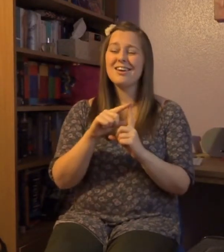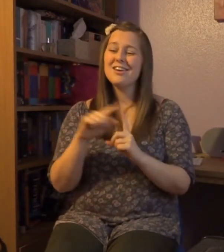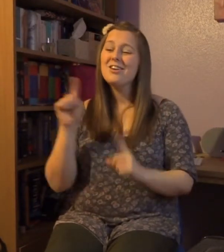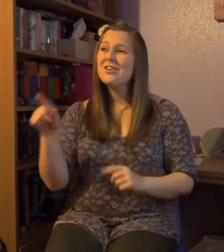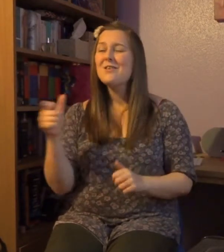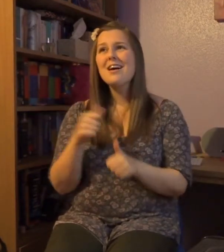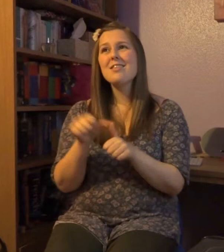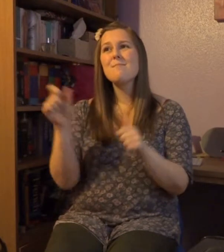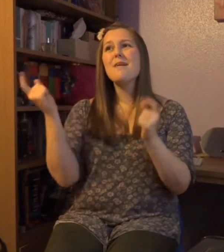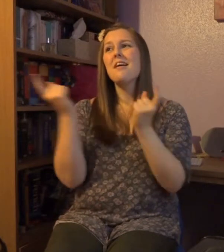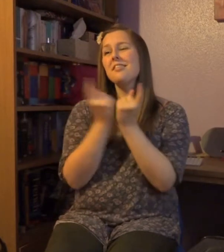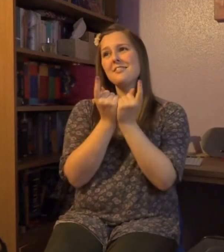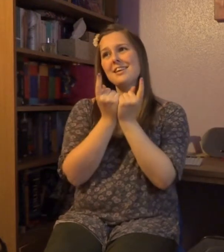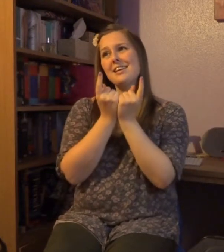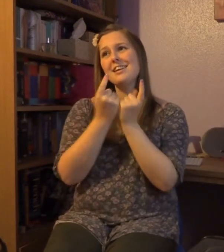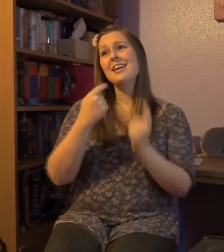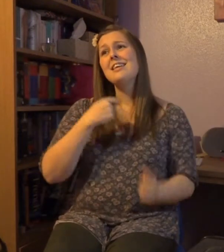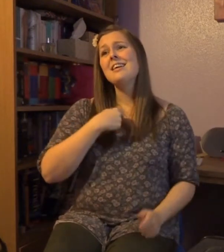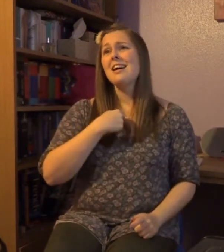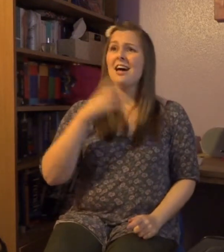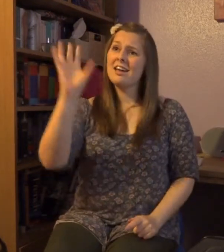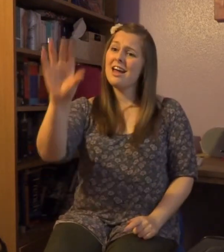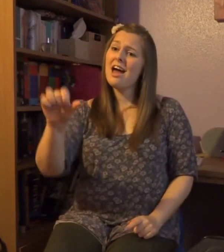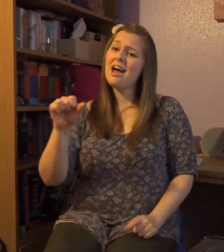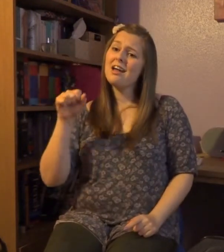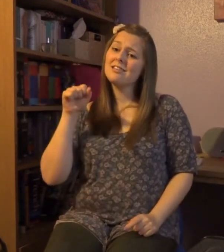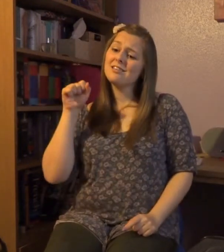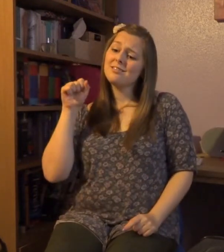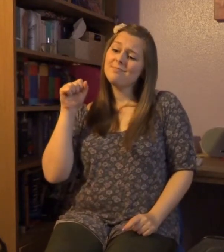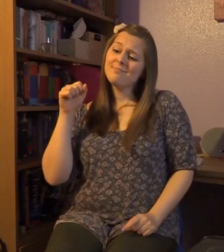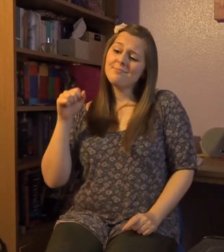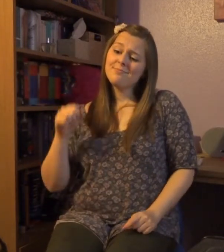You are the best thing that's ever been mine